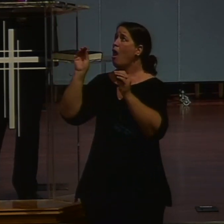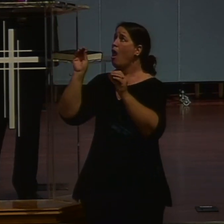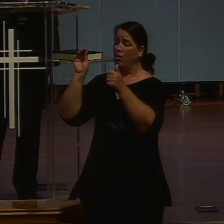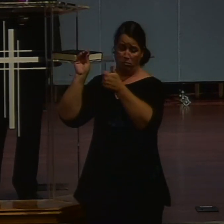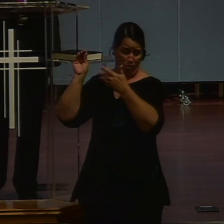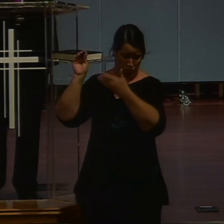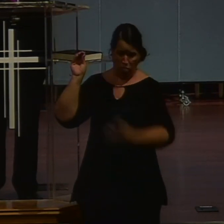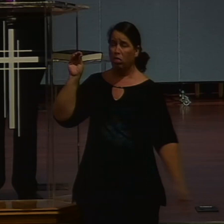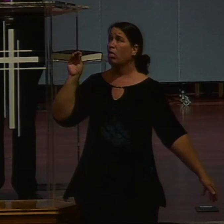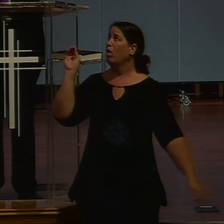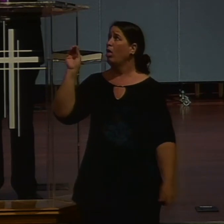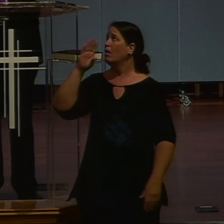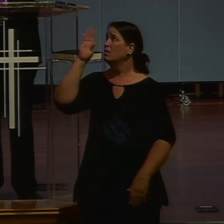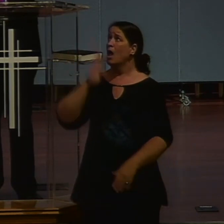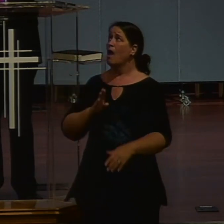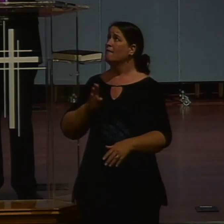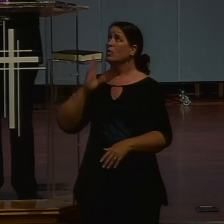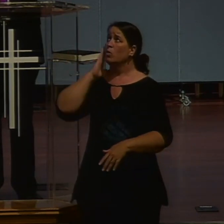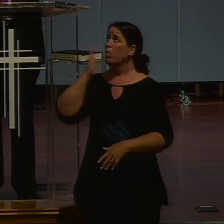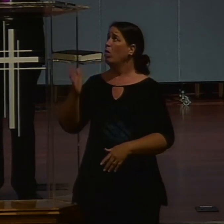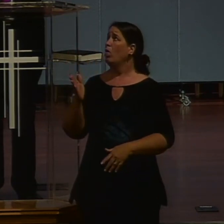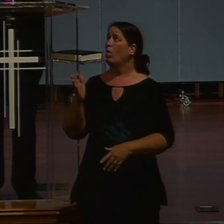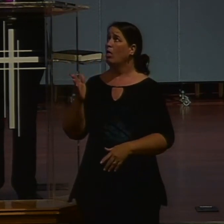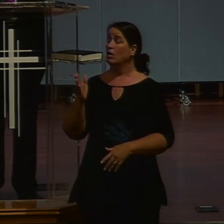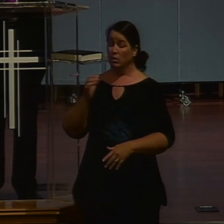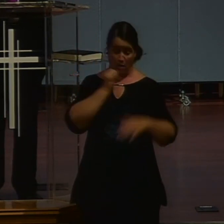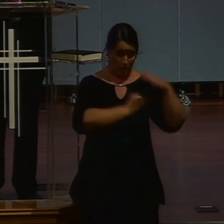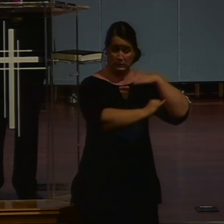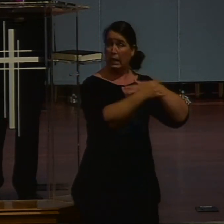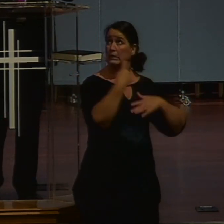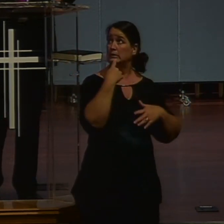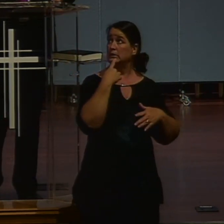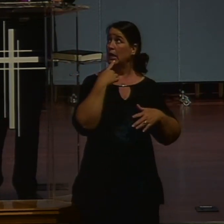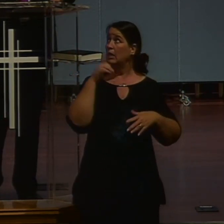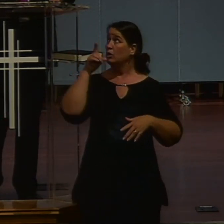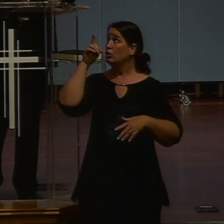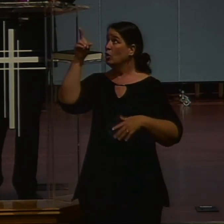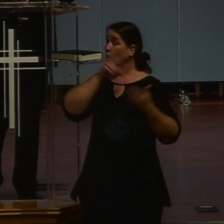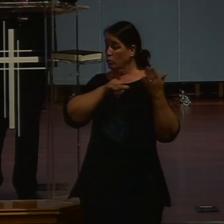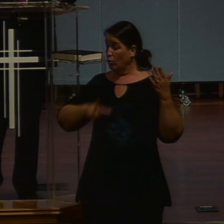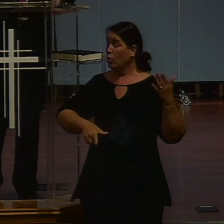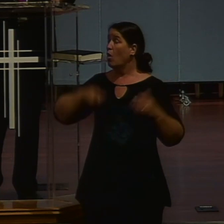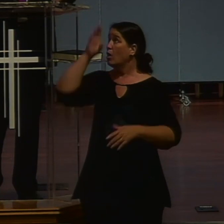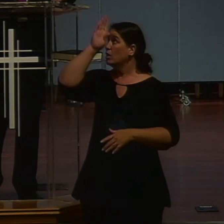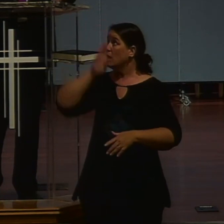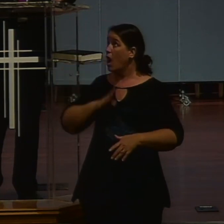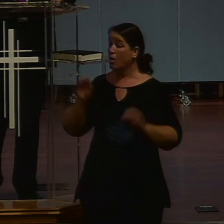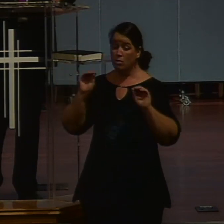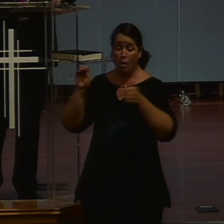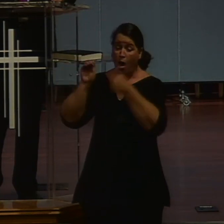never will be. The prophet Isaiah said, I am the Lord thy God. There is none other. And you yourself said, Lord, and he quoted you.